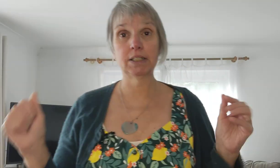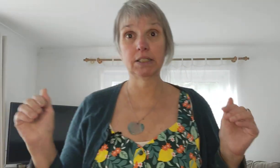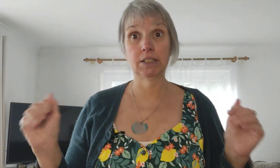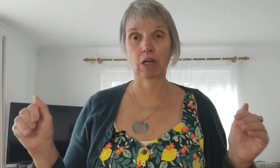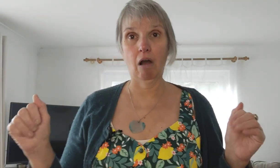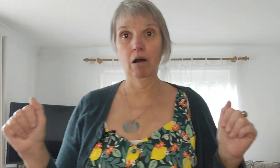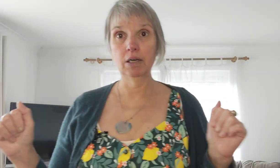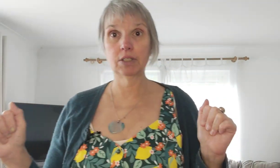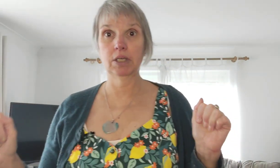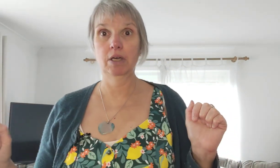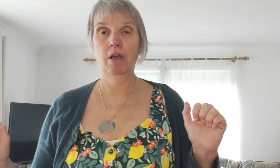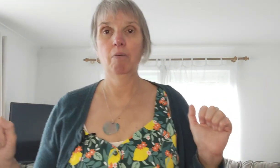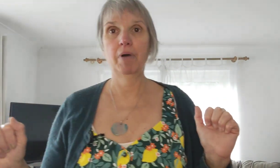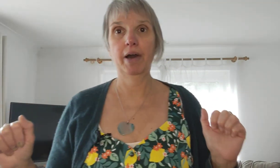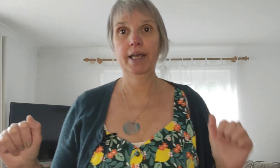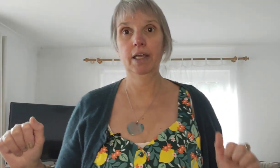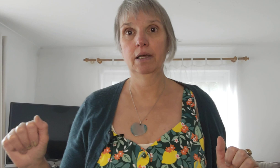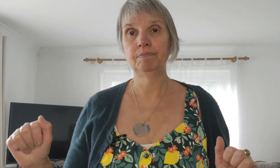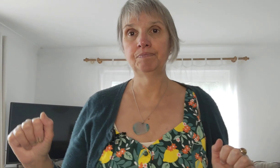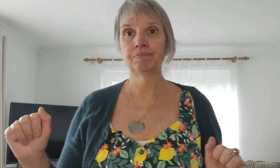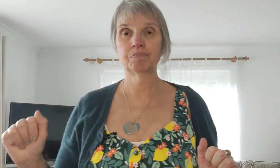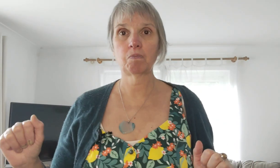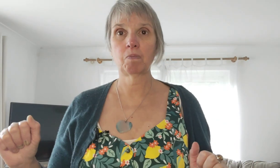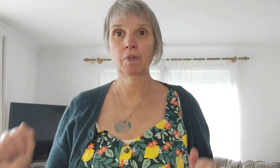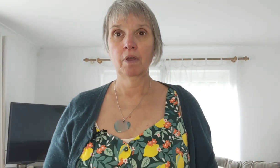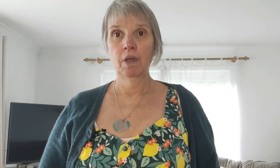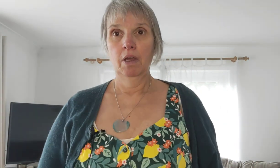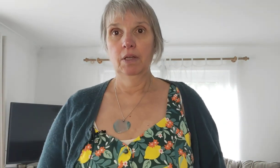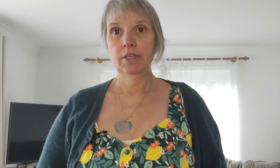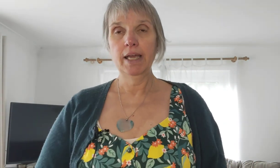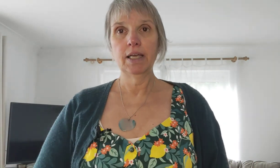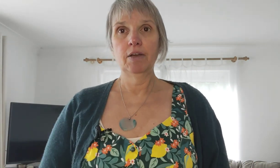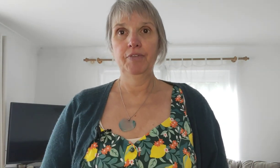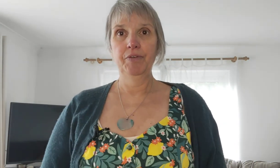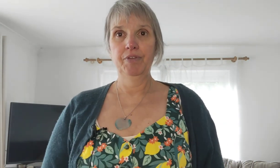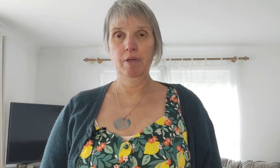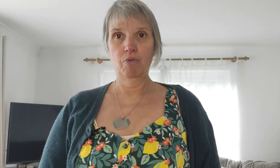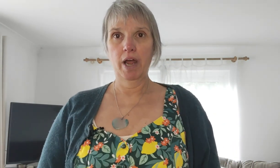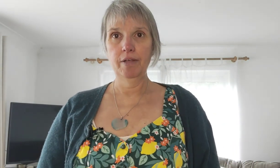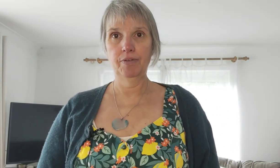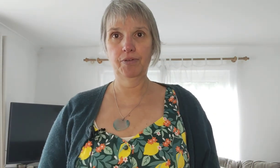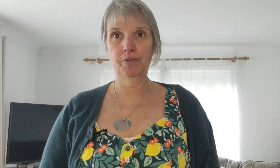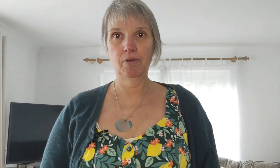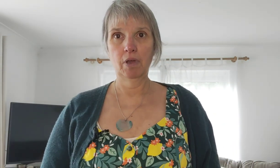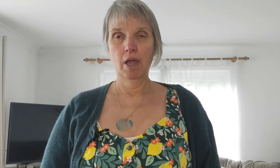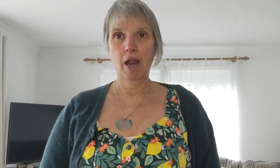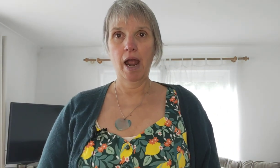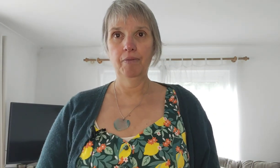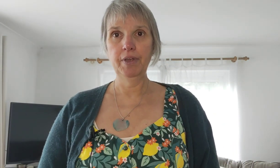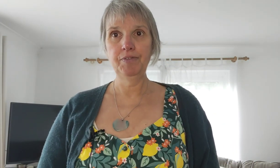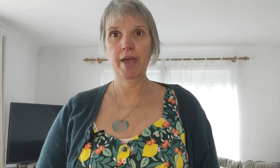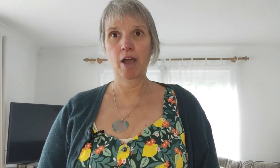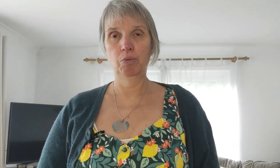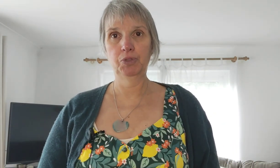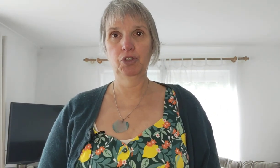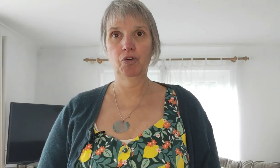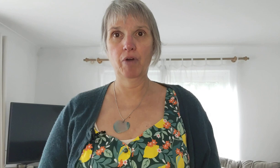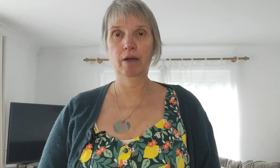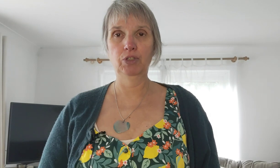start by taking a few deep breaths and this helps to ground